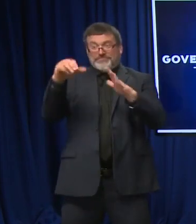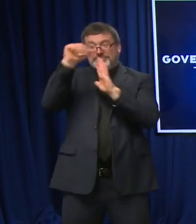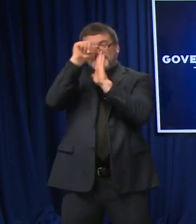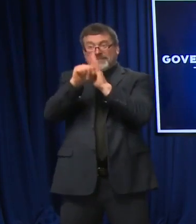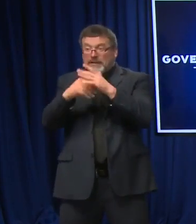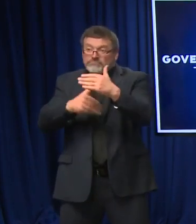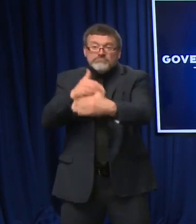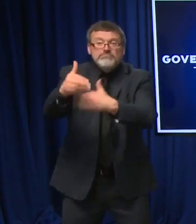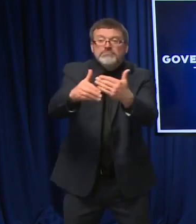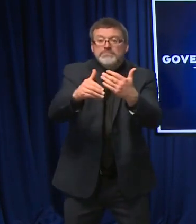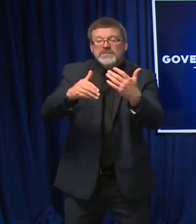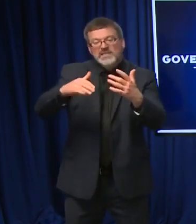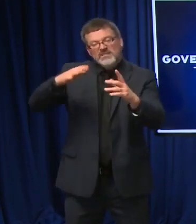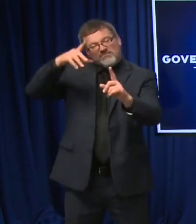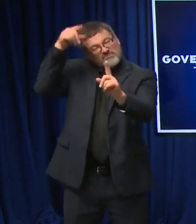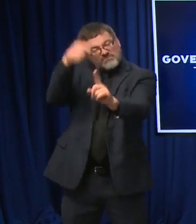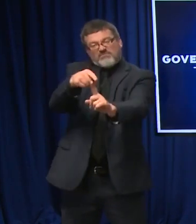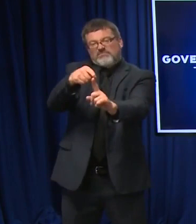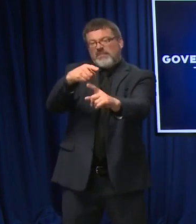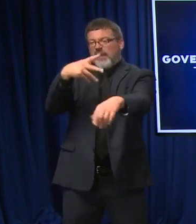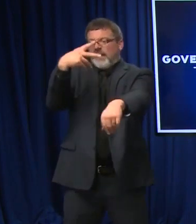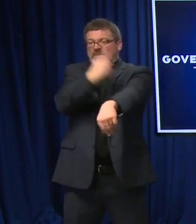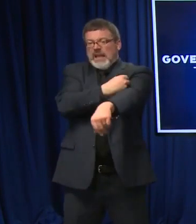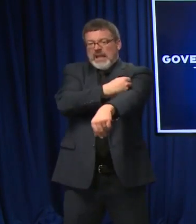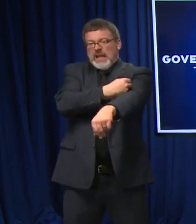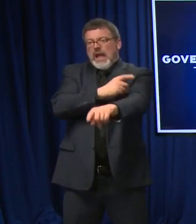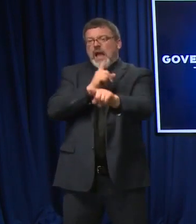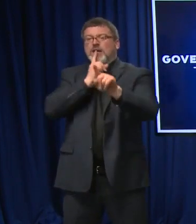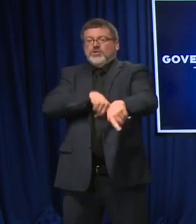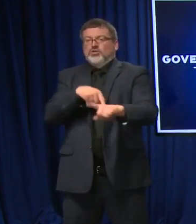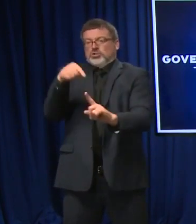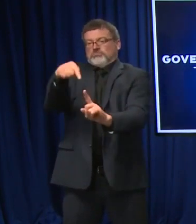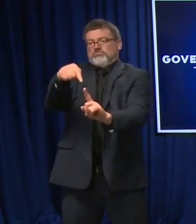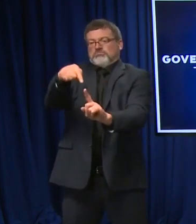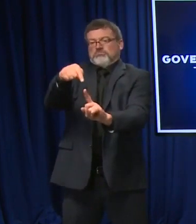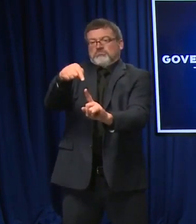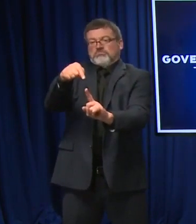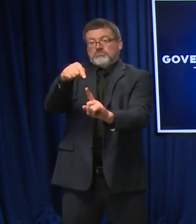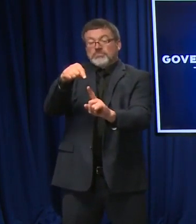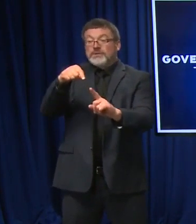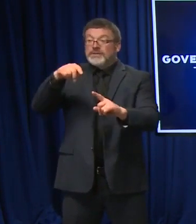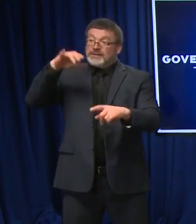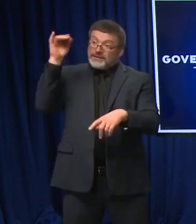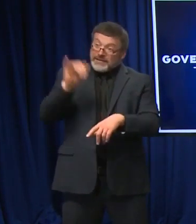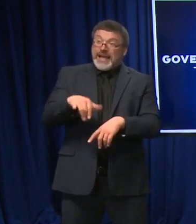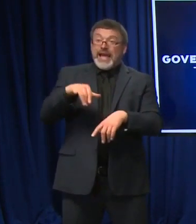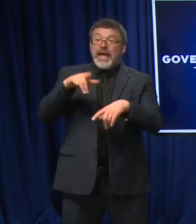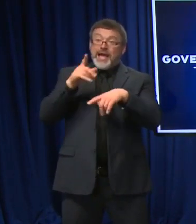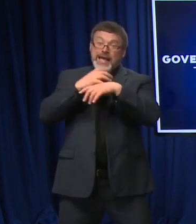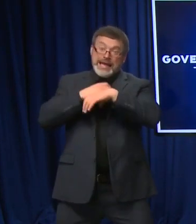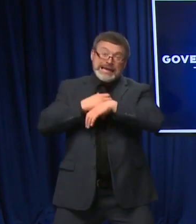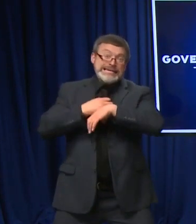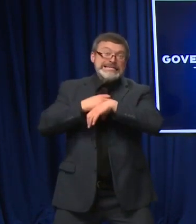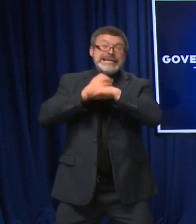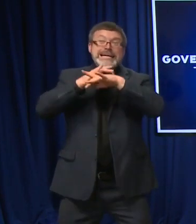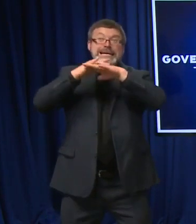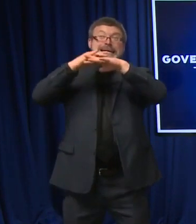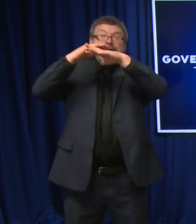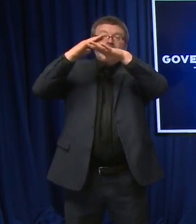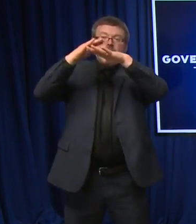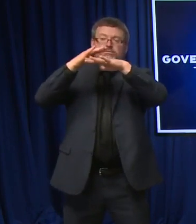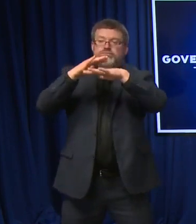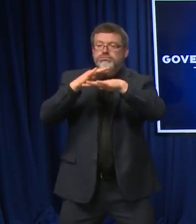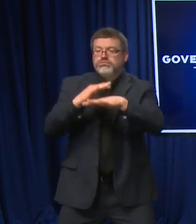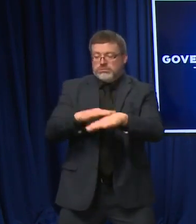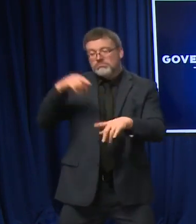this, the pandemic from a crisis mode to an emergency mode to a point of management. Until we finally can say vaccine no longer